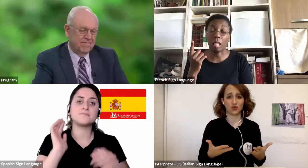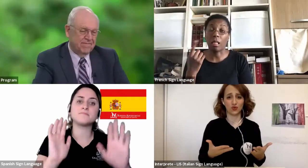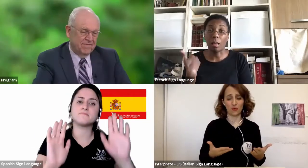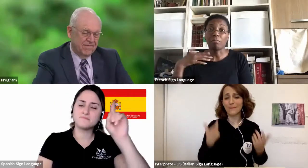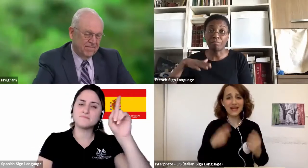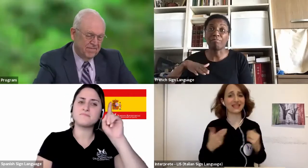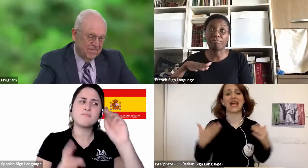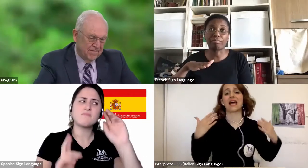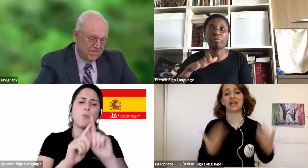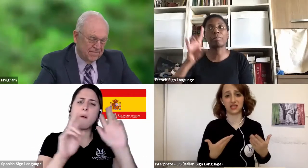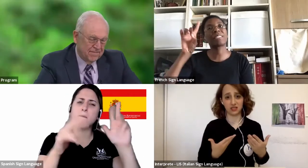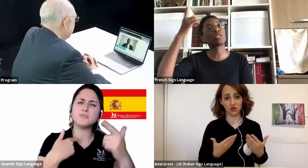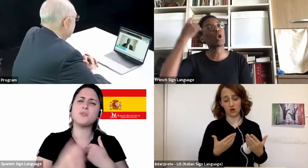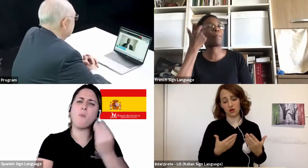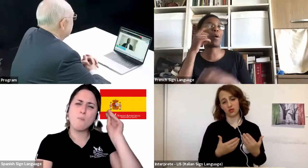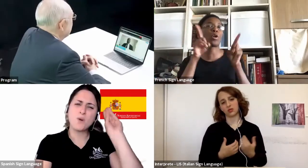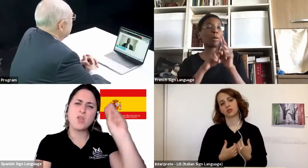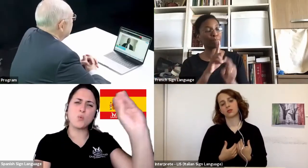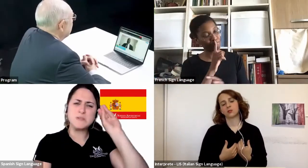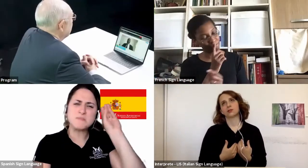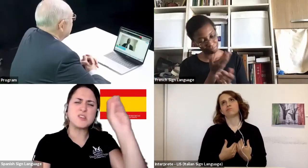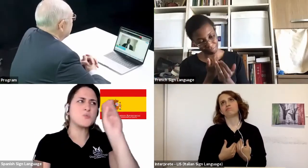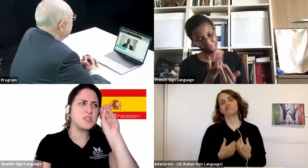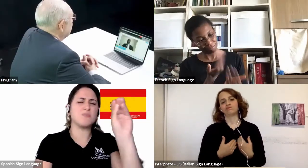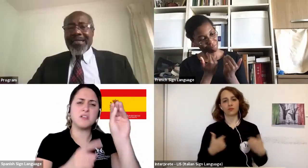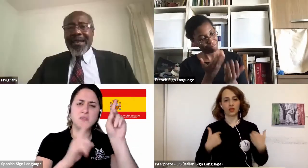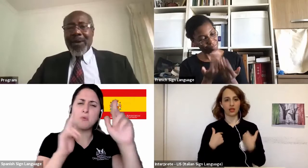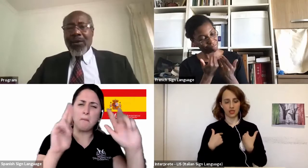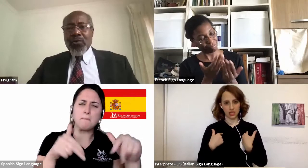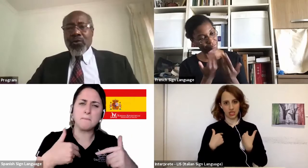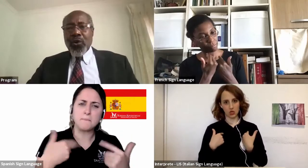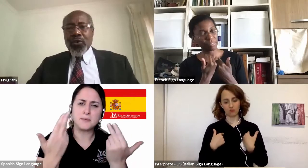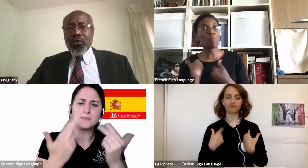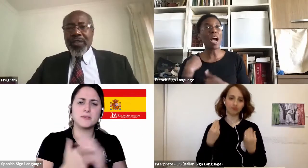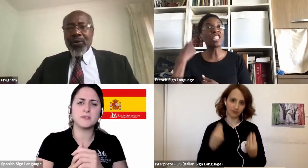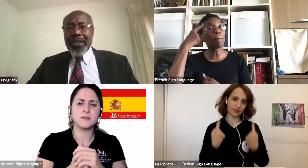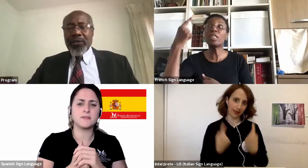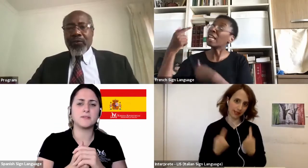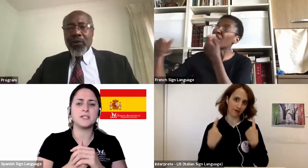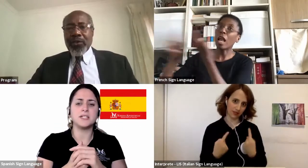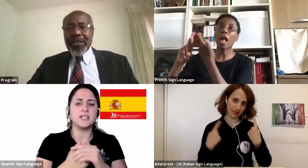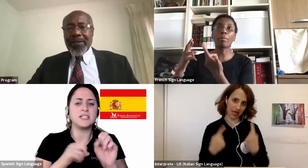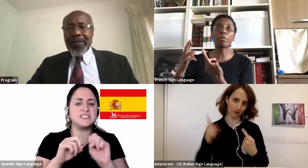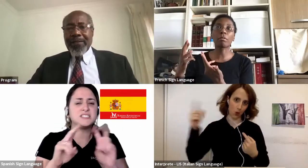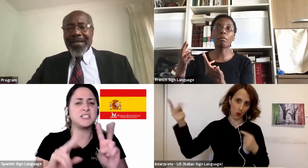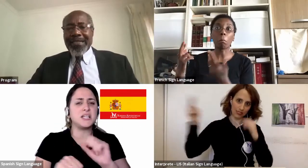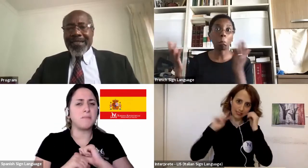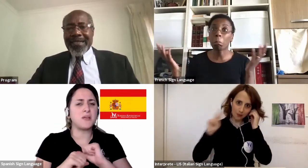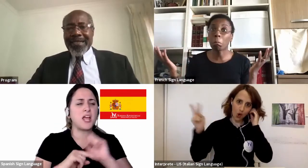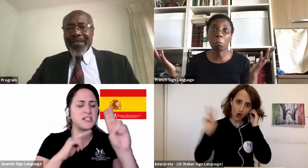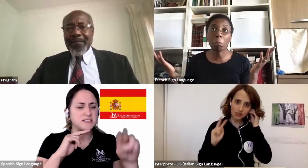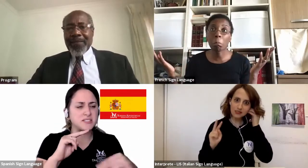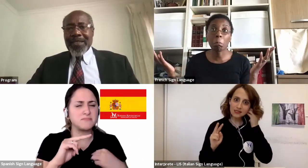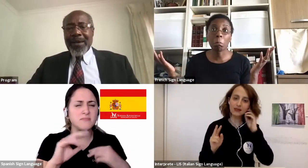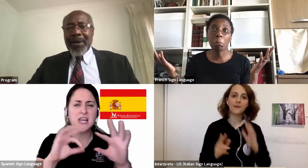expect him to answer. And each time I would go to the word of God and